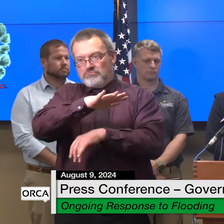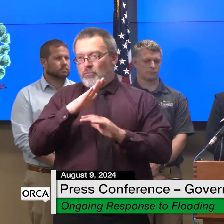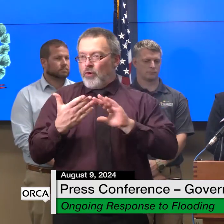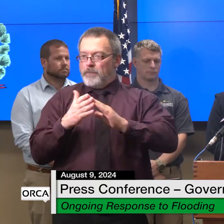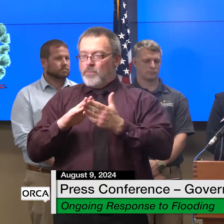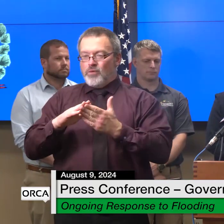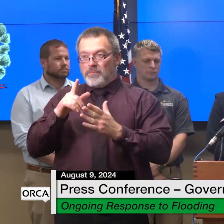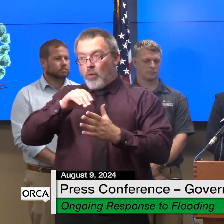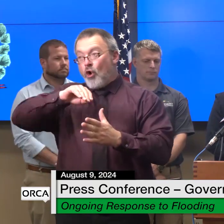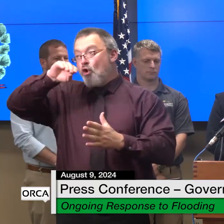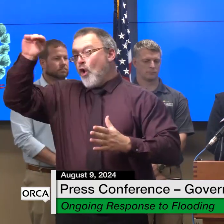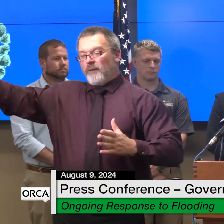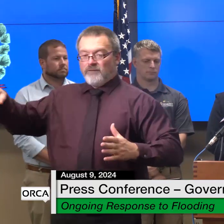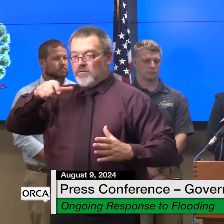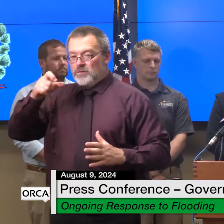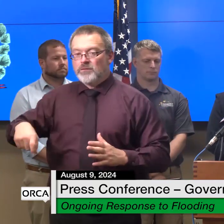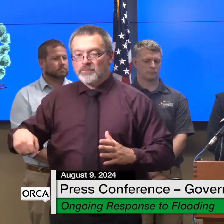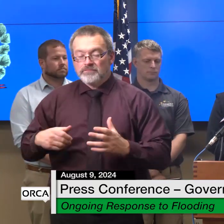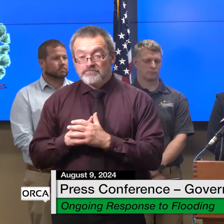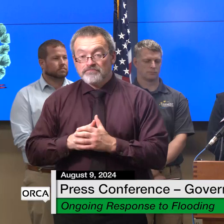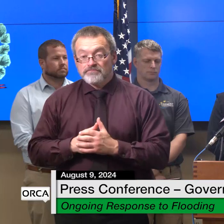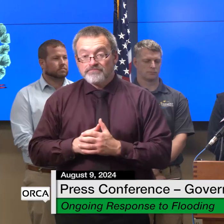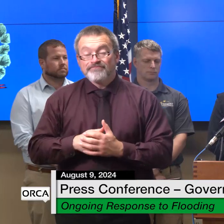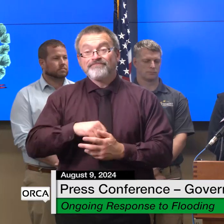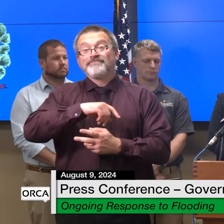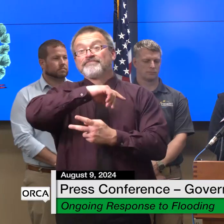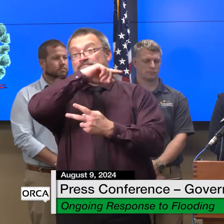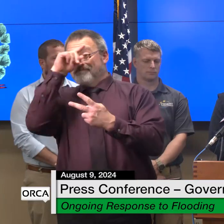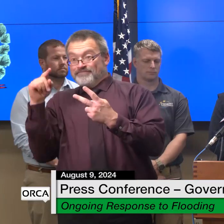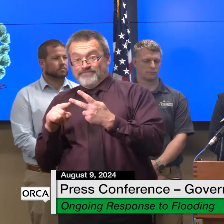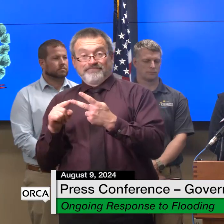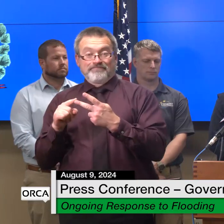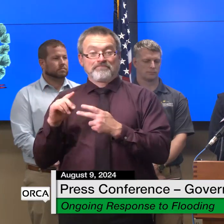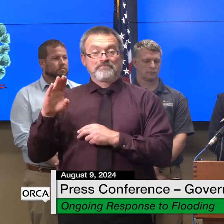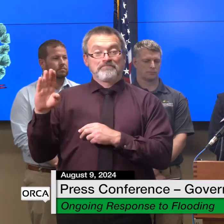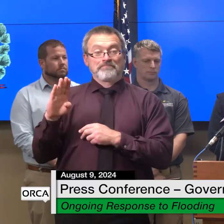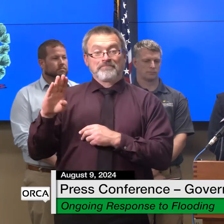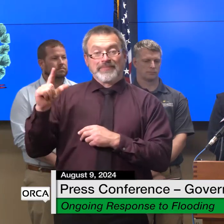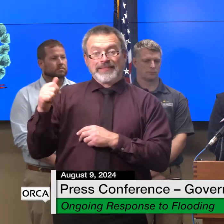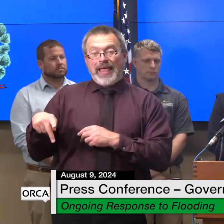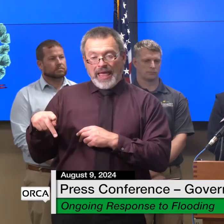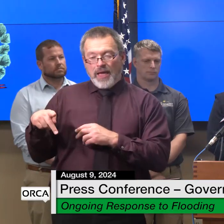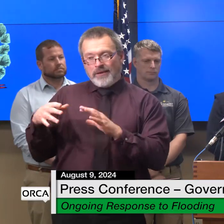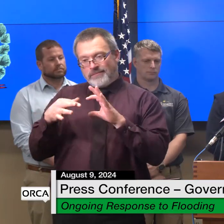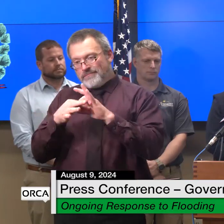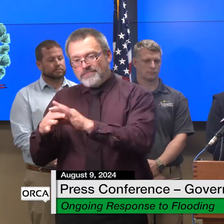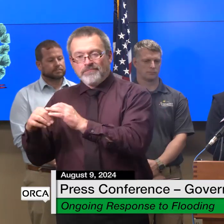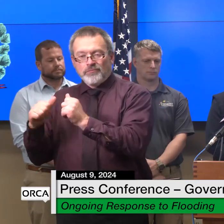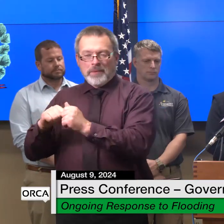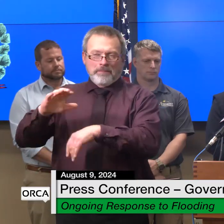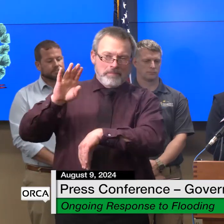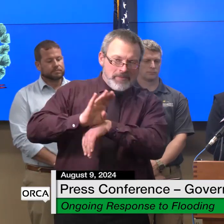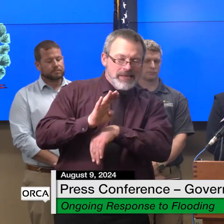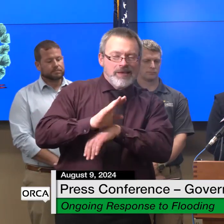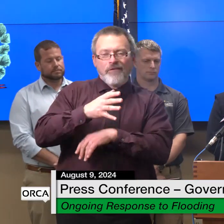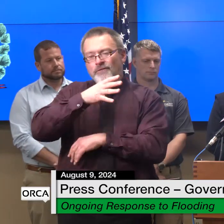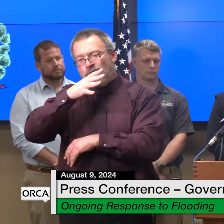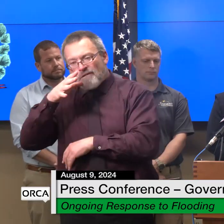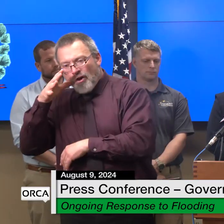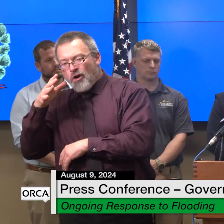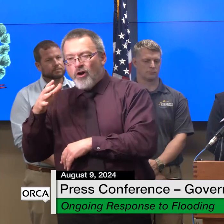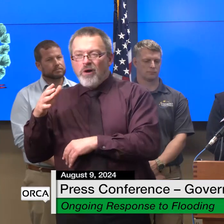the e-board was for funds to help businesses farms and nonprofits that suffered physical damages